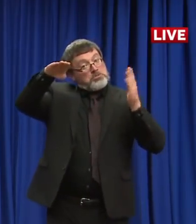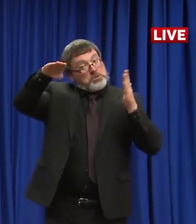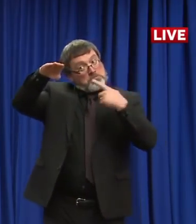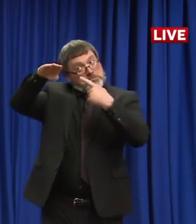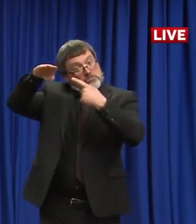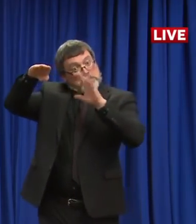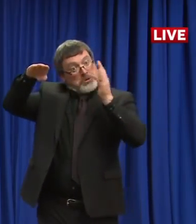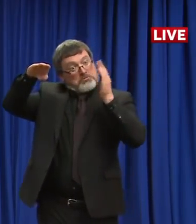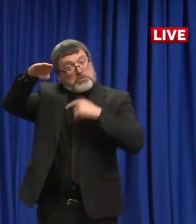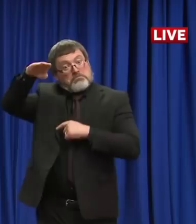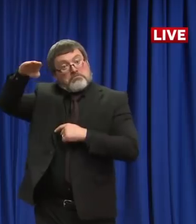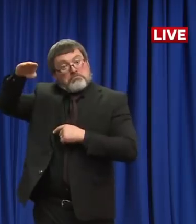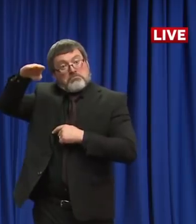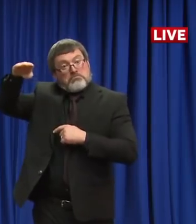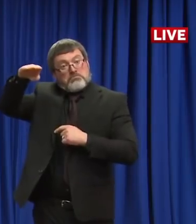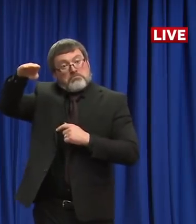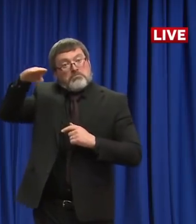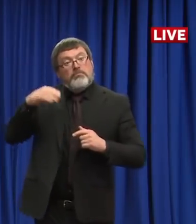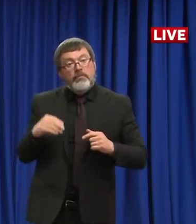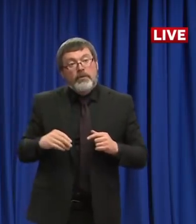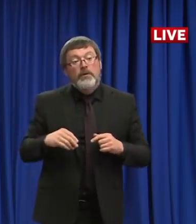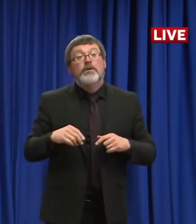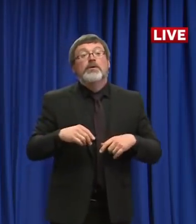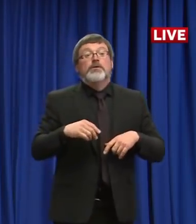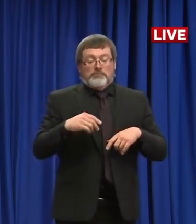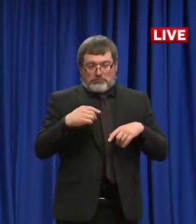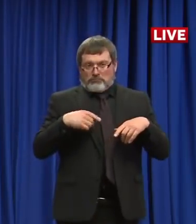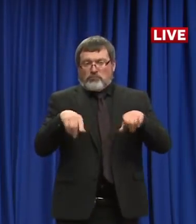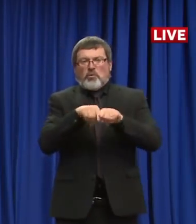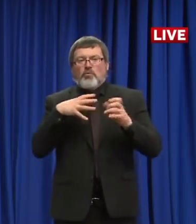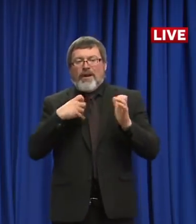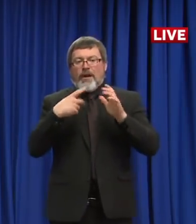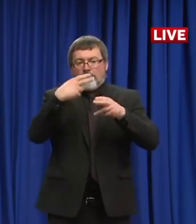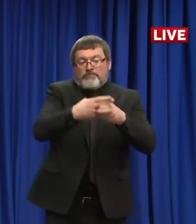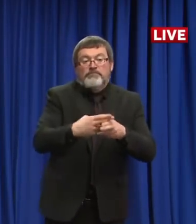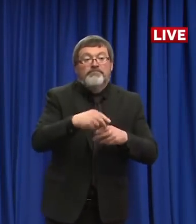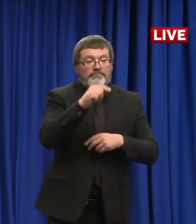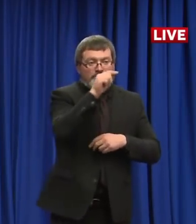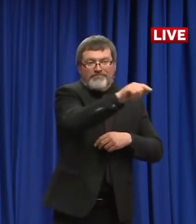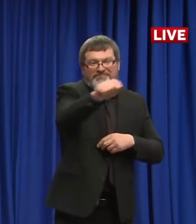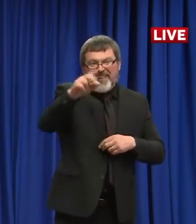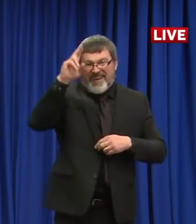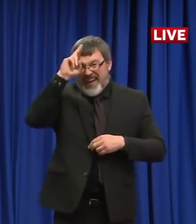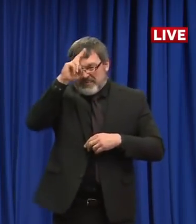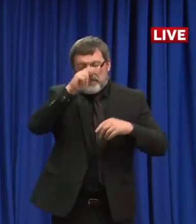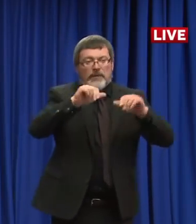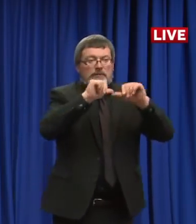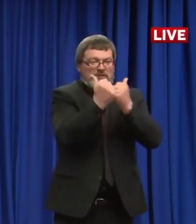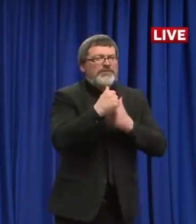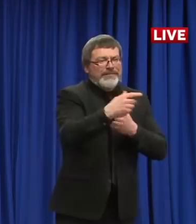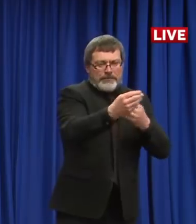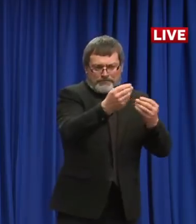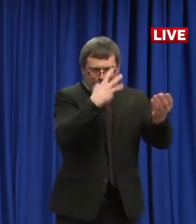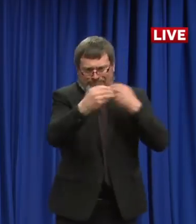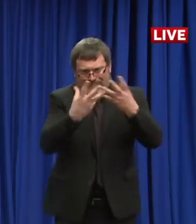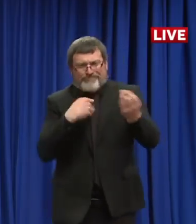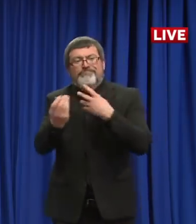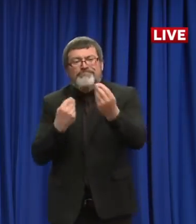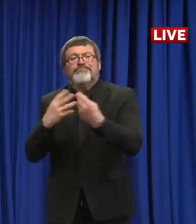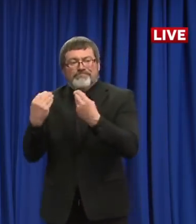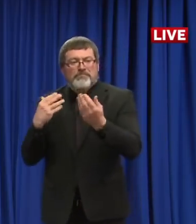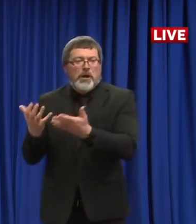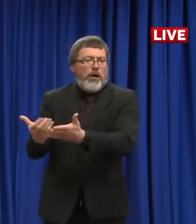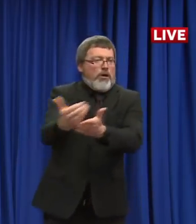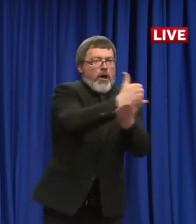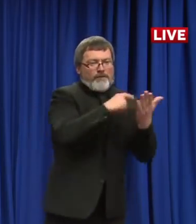that has been collecting data from hospitals throughout the state. Let me thank them for providing and collecting this data. The daily number of